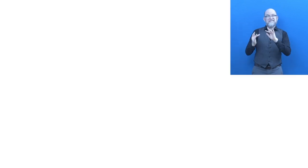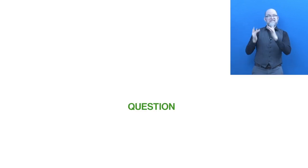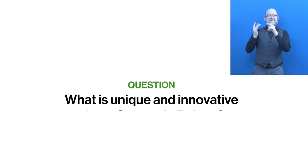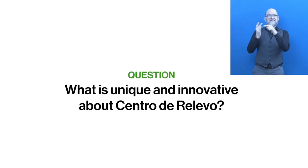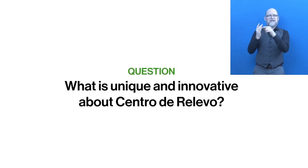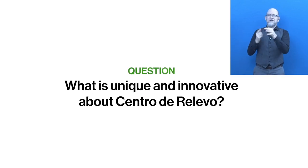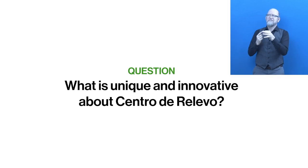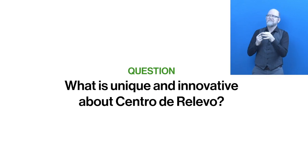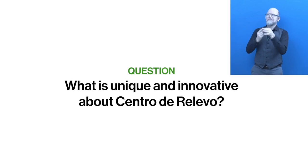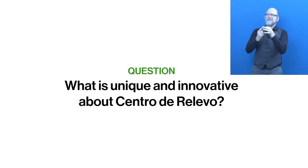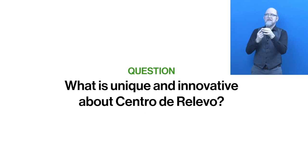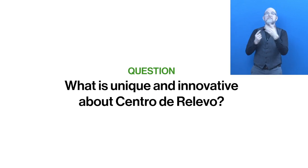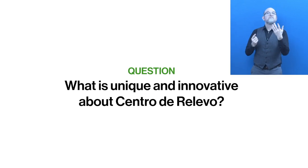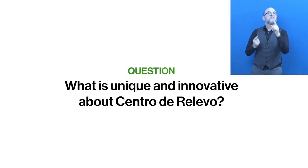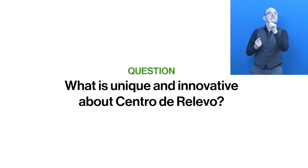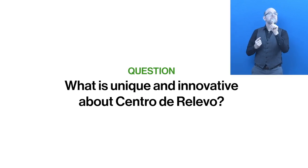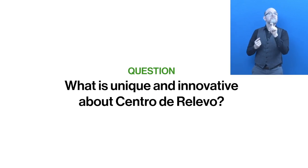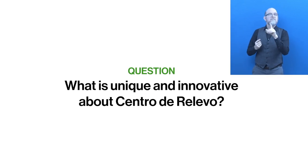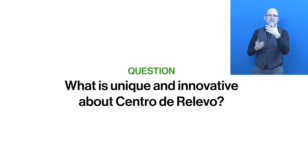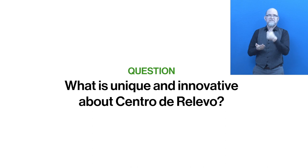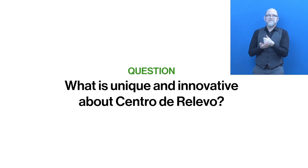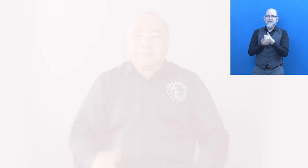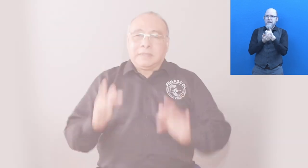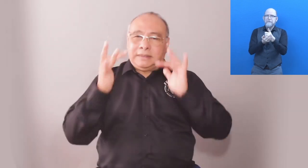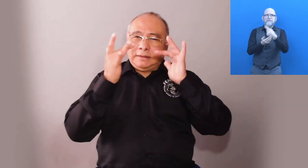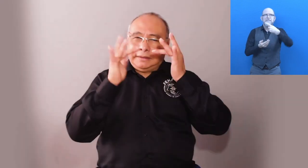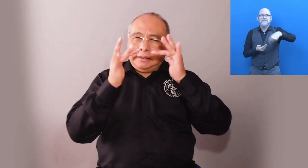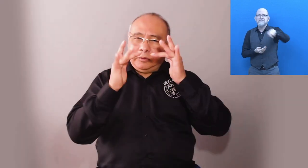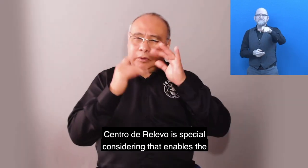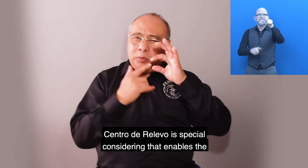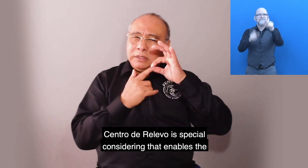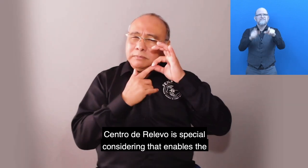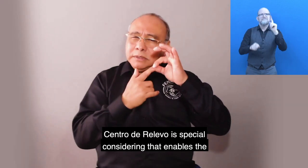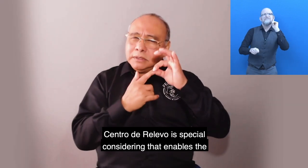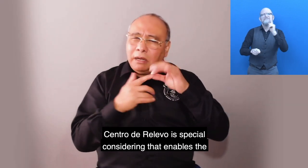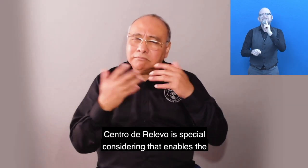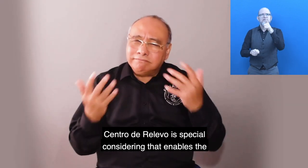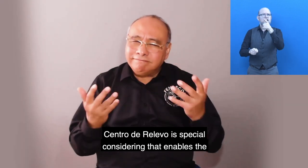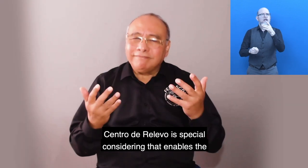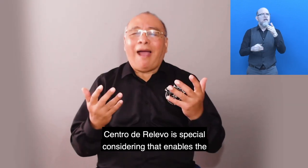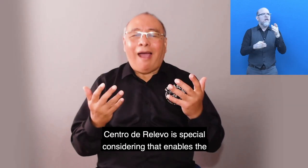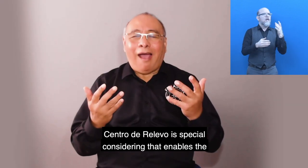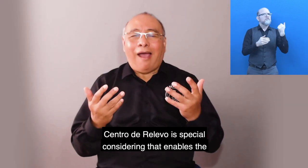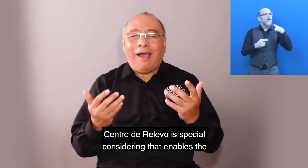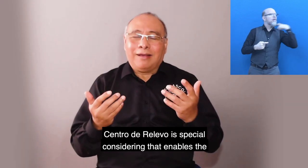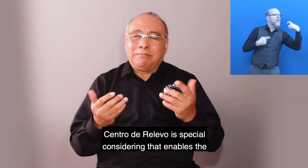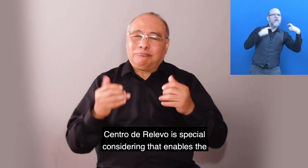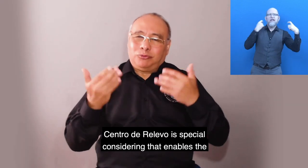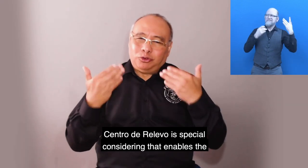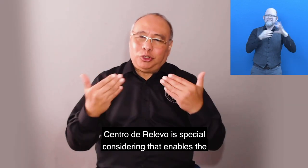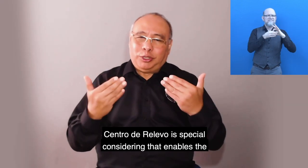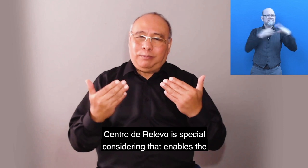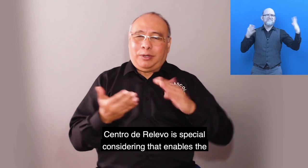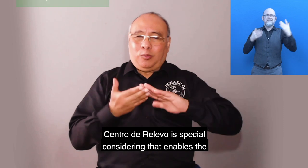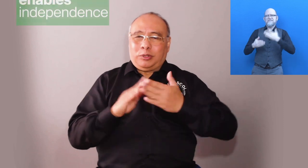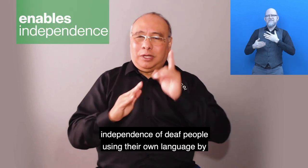What is unique and innovative about Centro de Relevo? Centro de Relevo is special. The considering